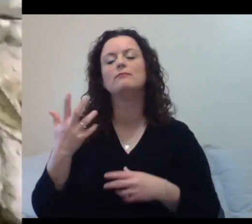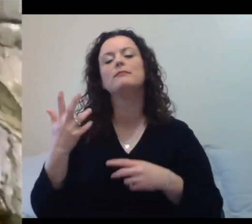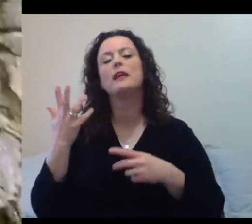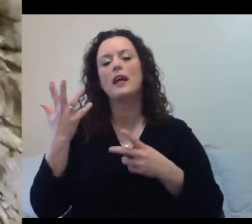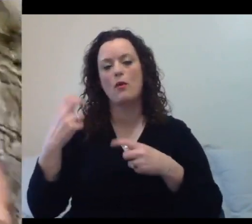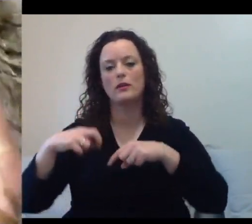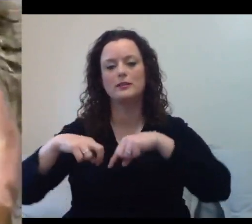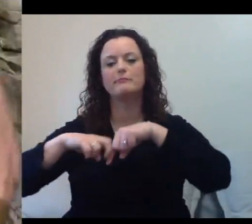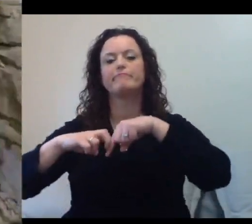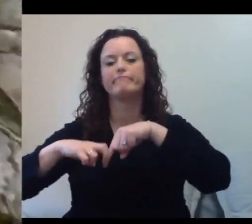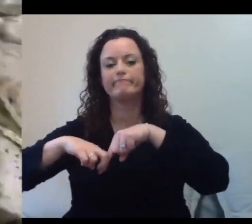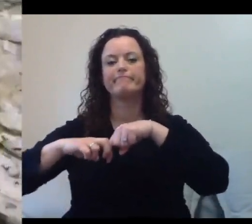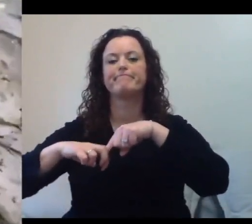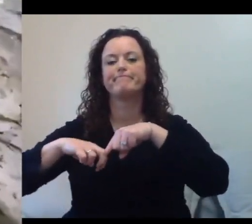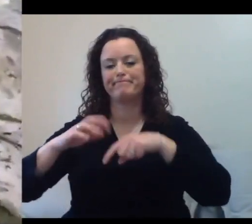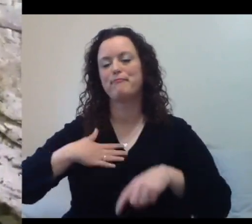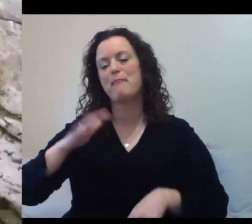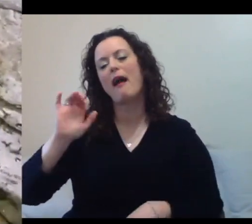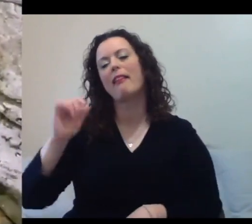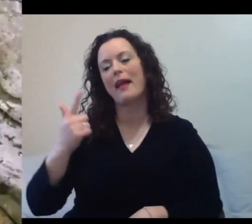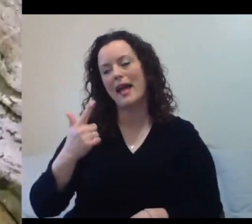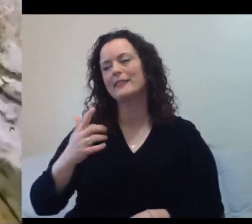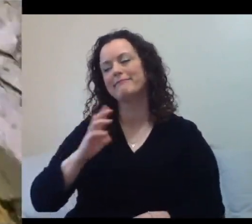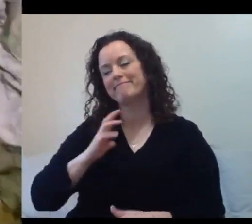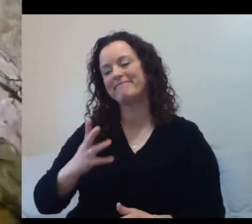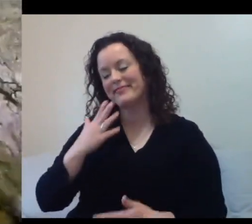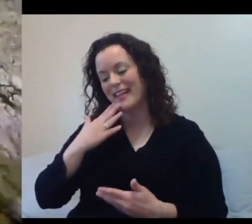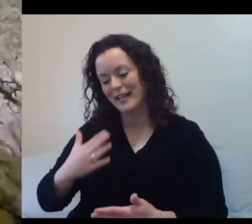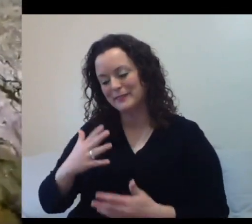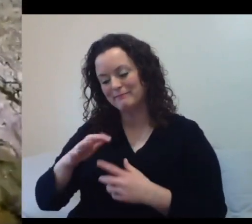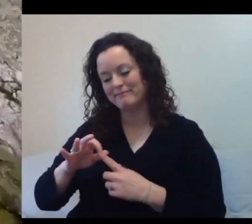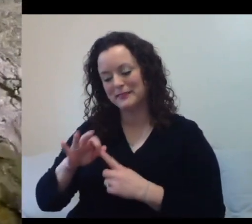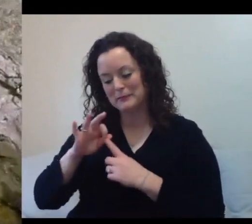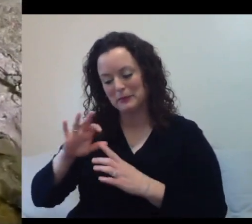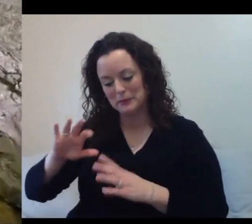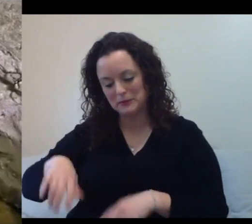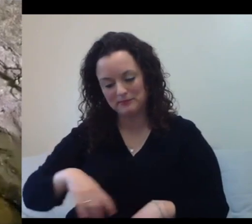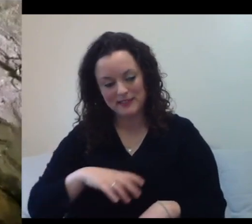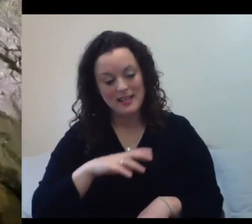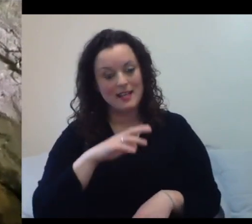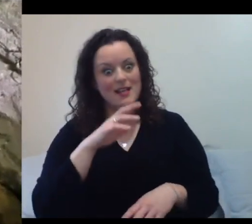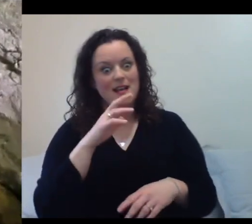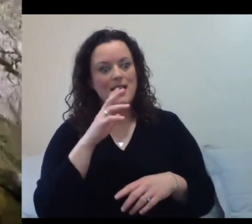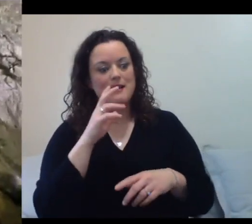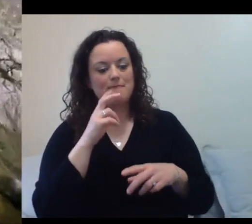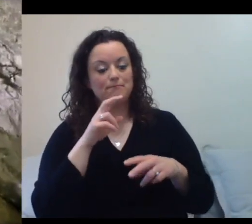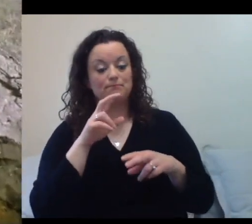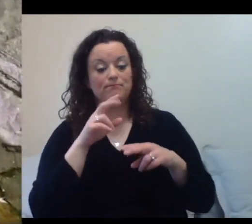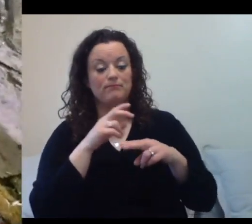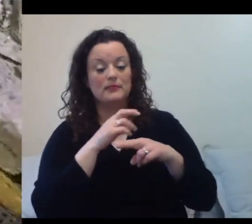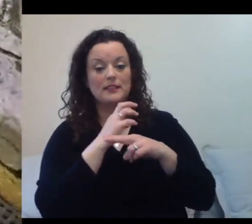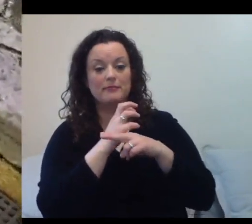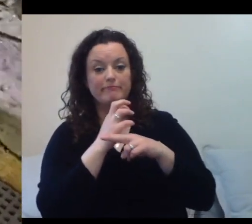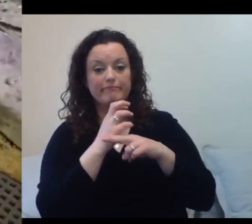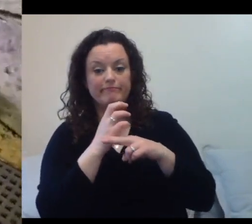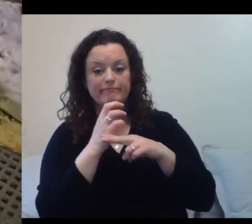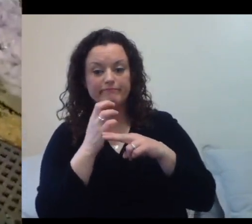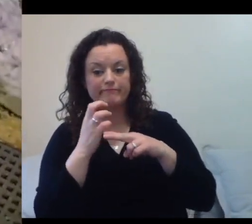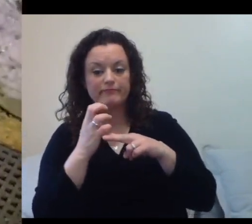That's special. But their tongues, have all these tiny little barbs on their tongue, also on the roof of their mouth. And basically that acts like a